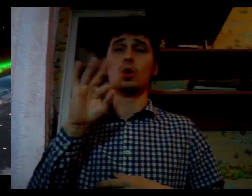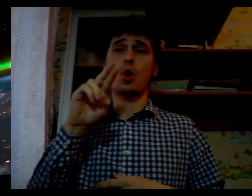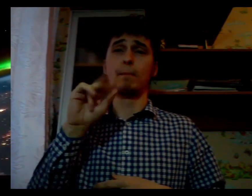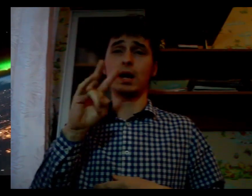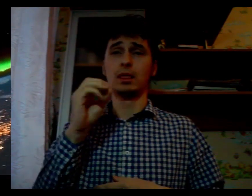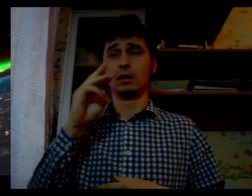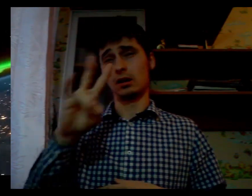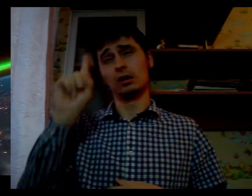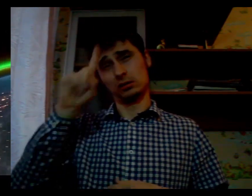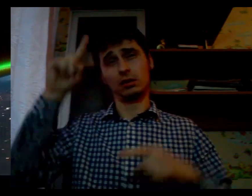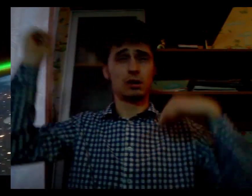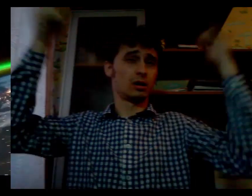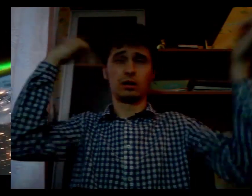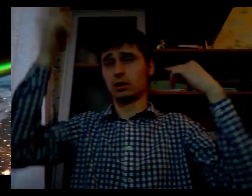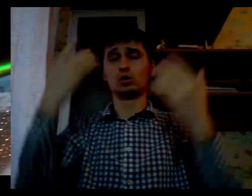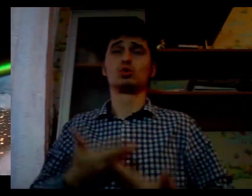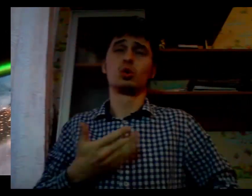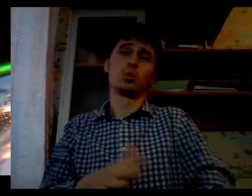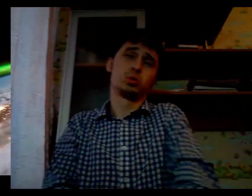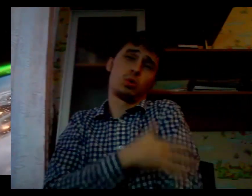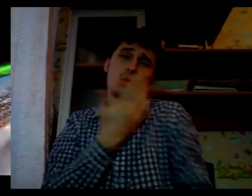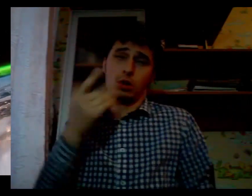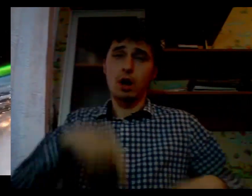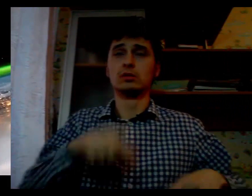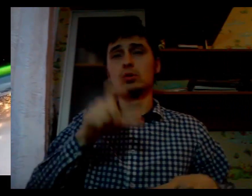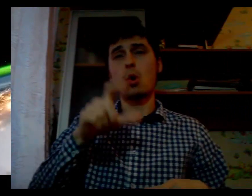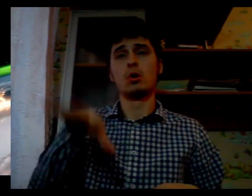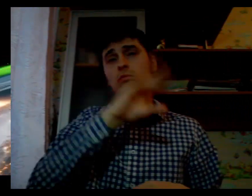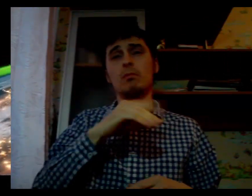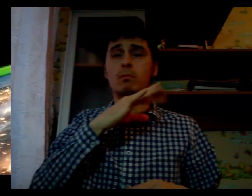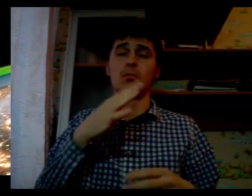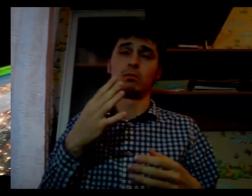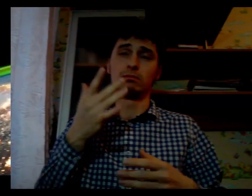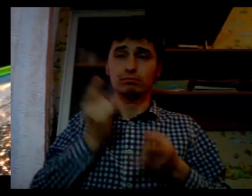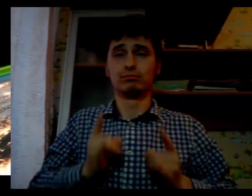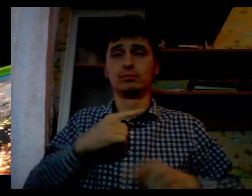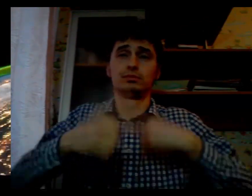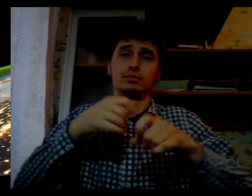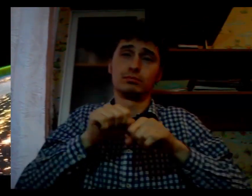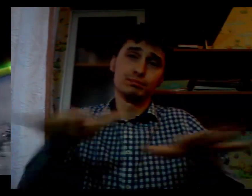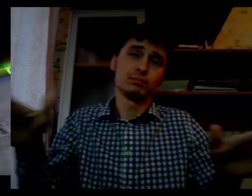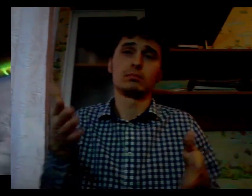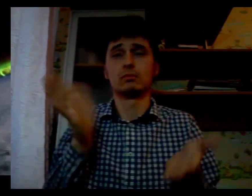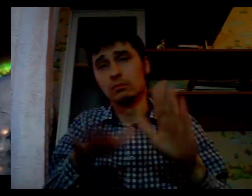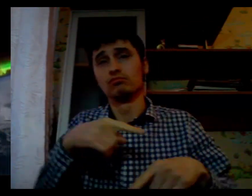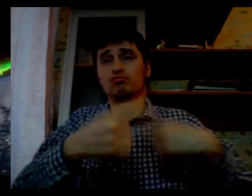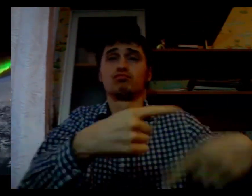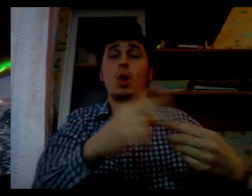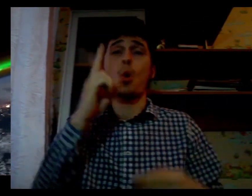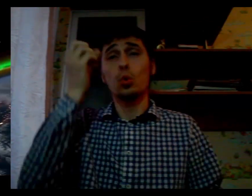Realizing this goal will require an intrepidorial spirit, an a new generation of scientists in a...